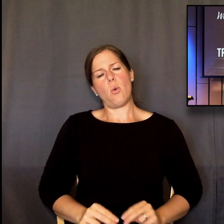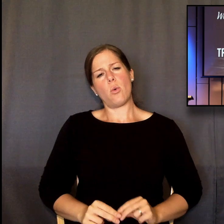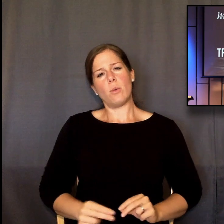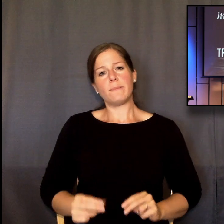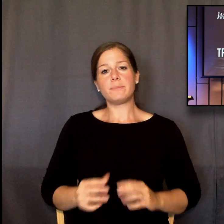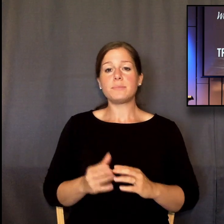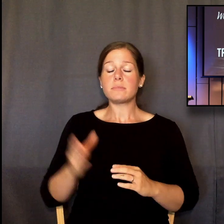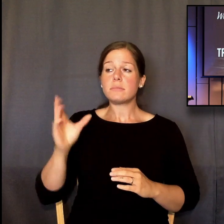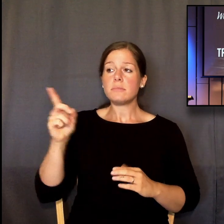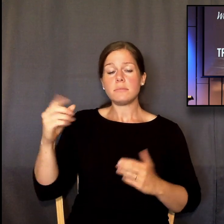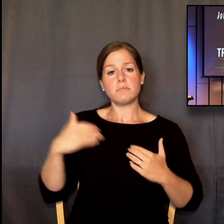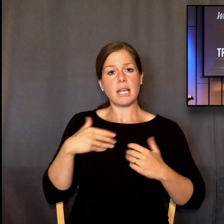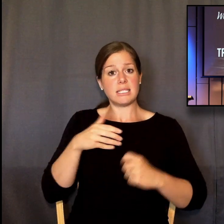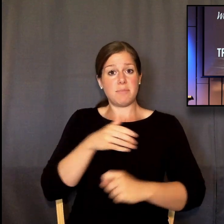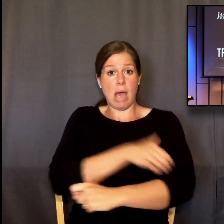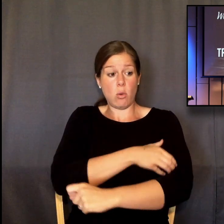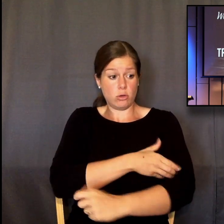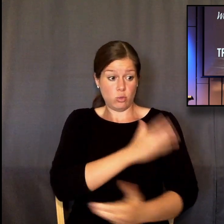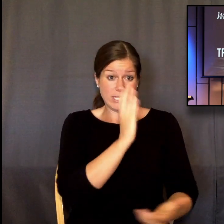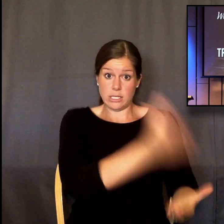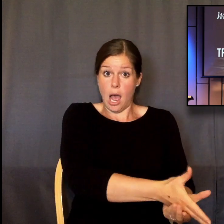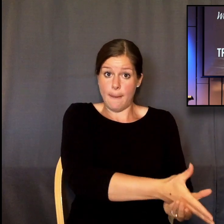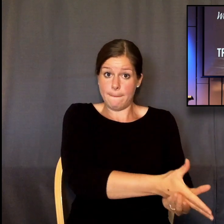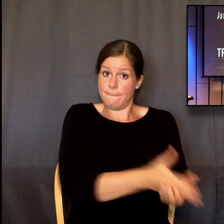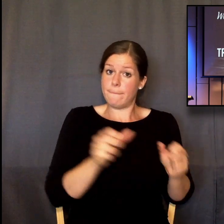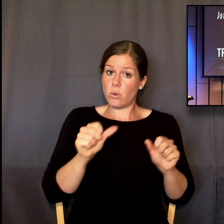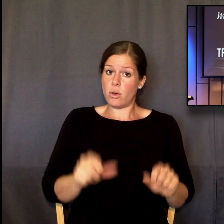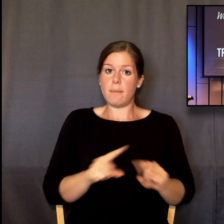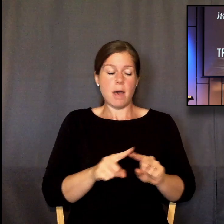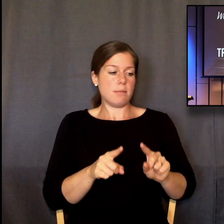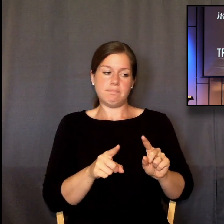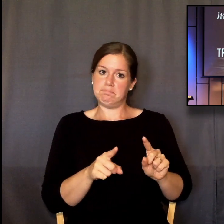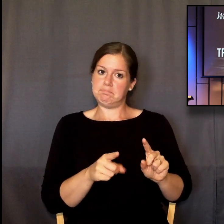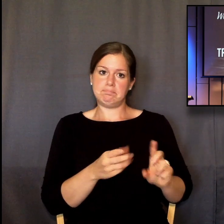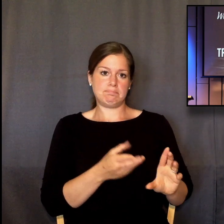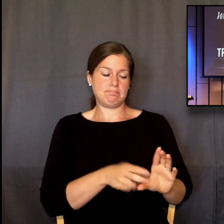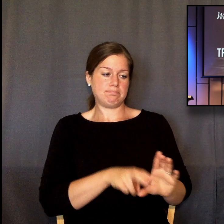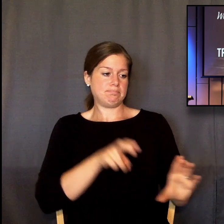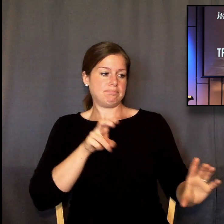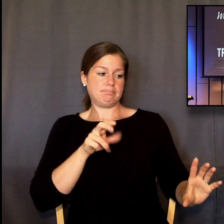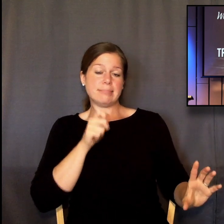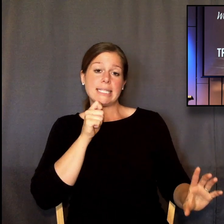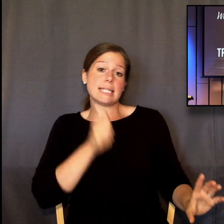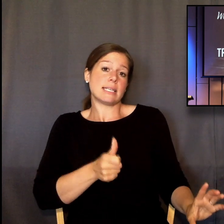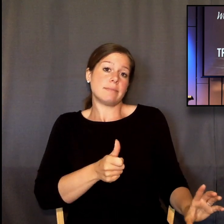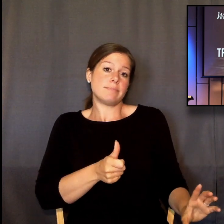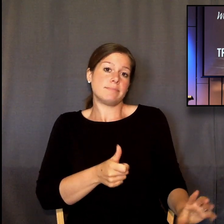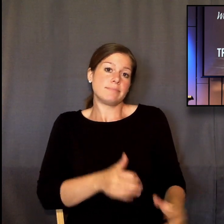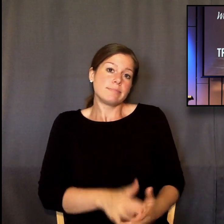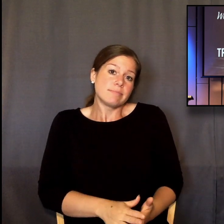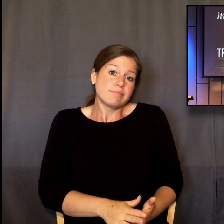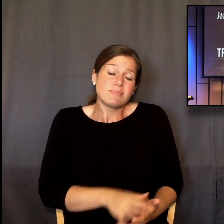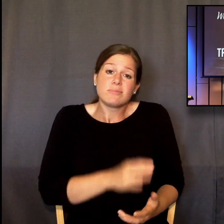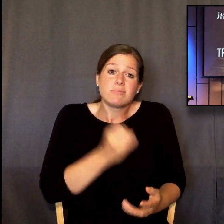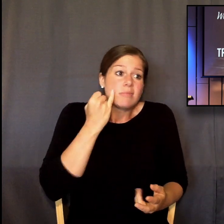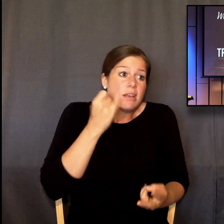God has the power to stop evil, and he doesn't. So whether he causes it or whether he allows it, evil exists,